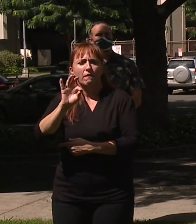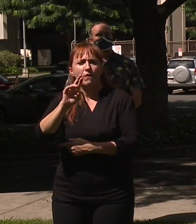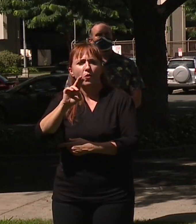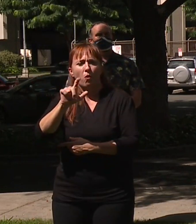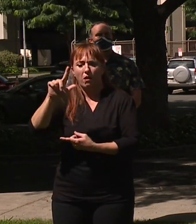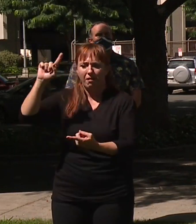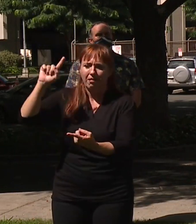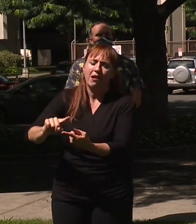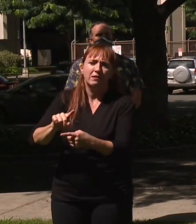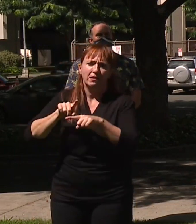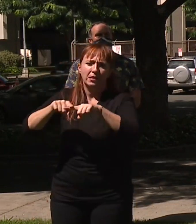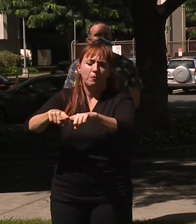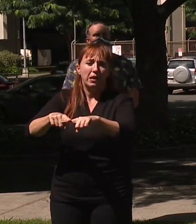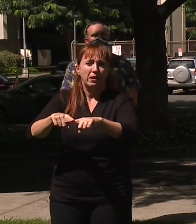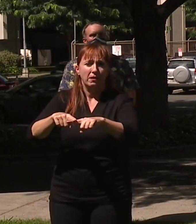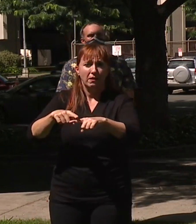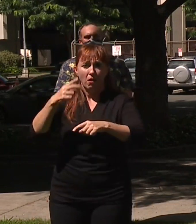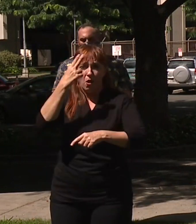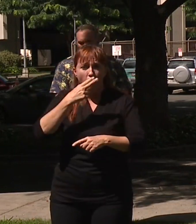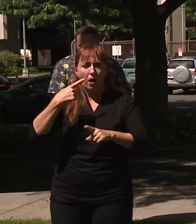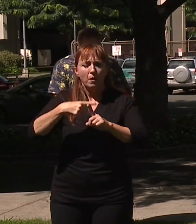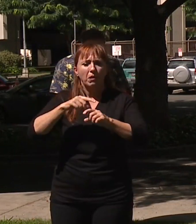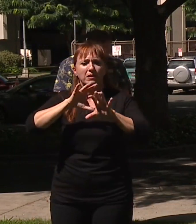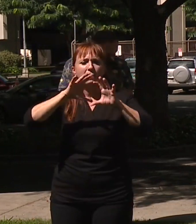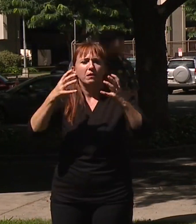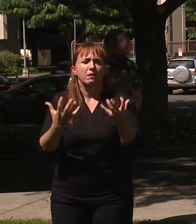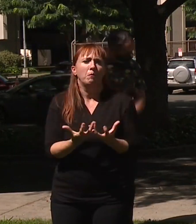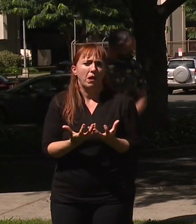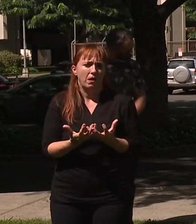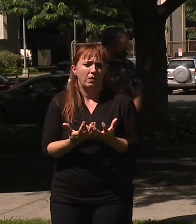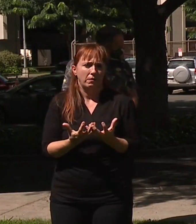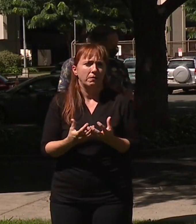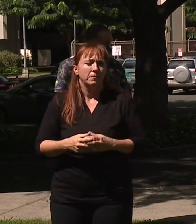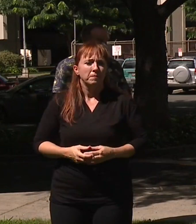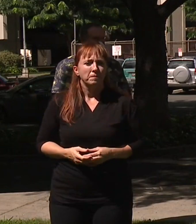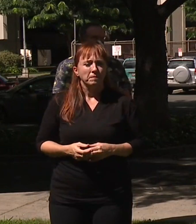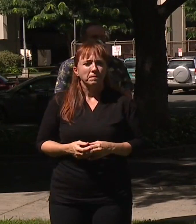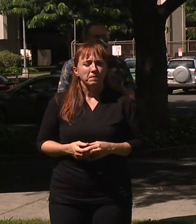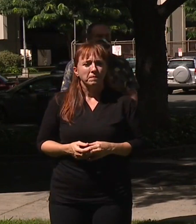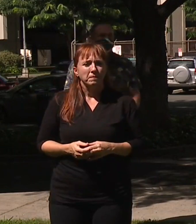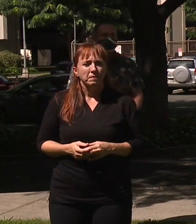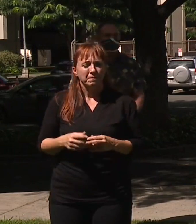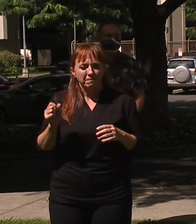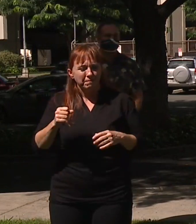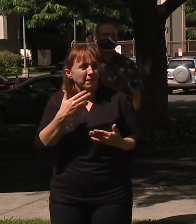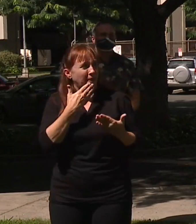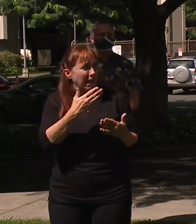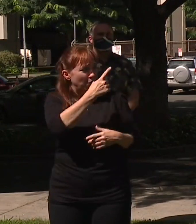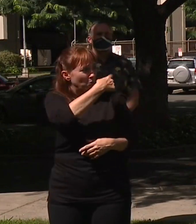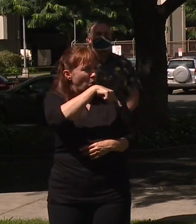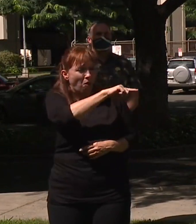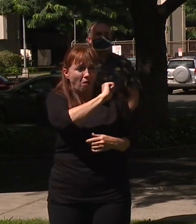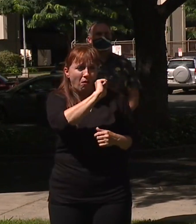not just for Hawaii, but as a country, as a planet. And so, yeah, thank you guys.